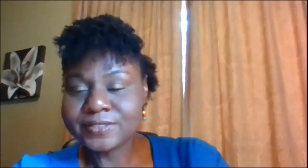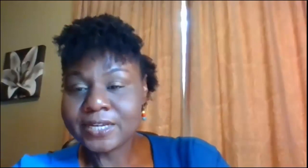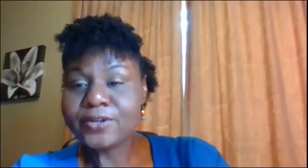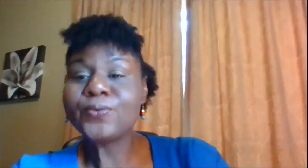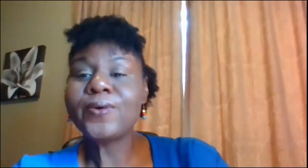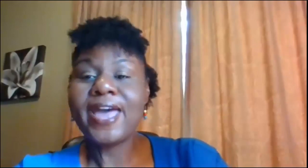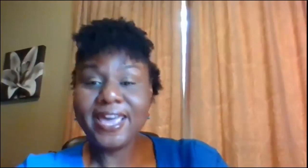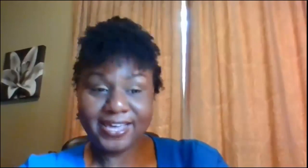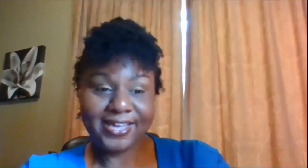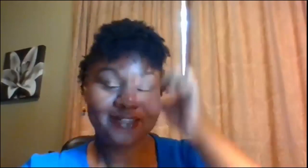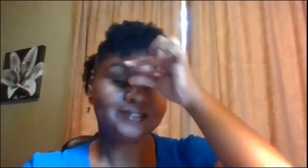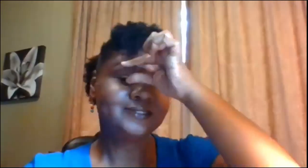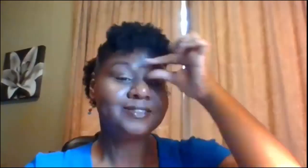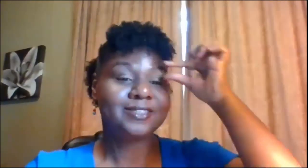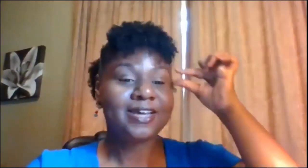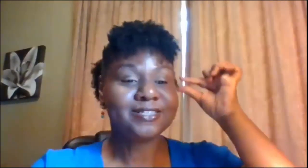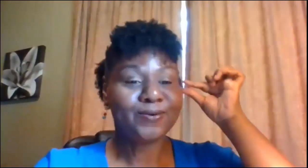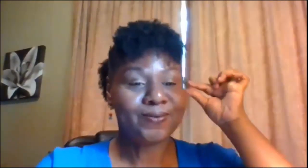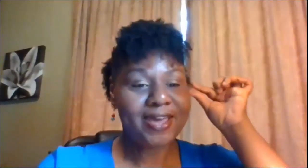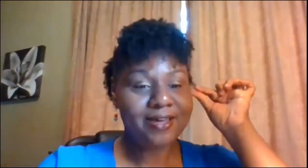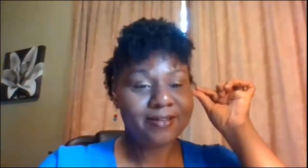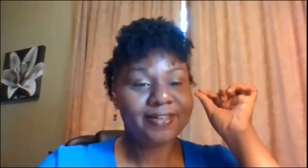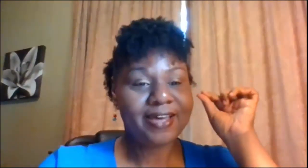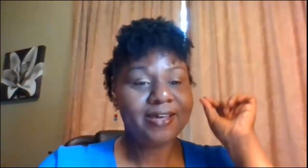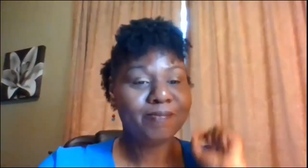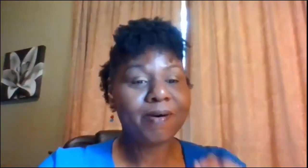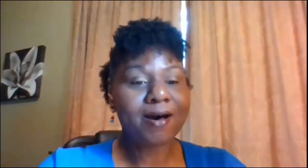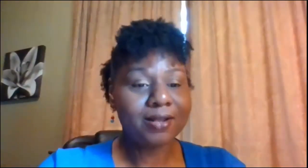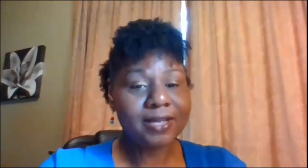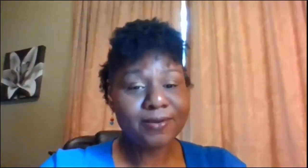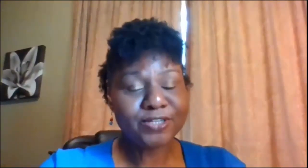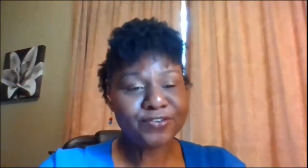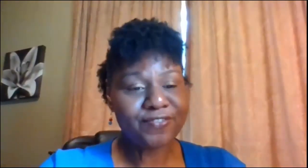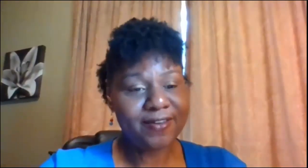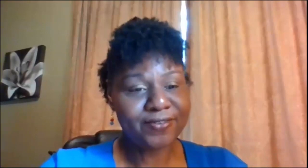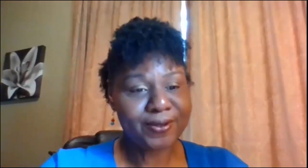gray likes gray okay Paula what's your favorite